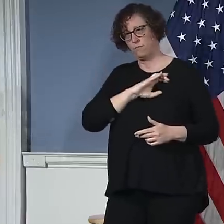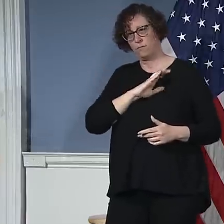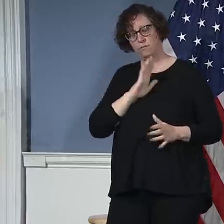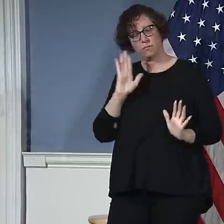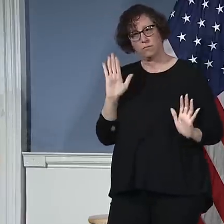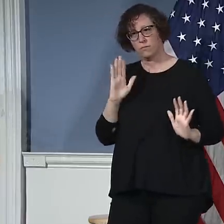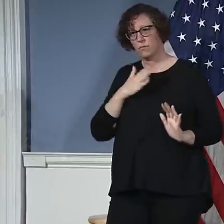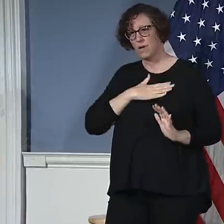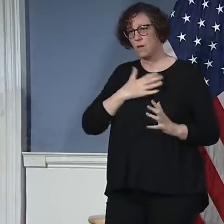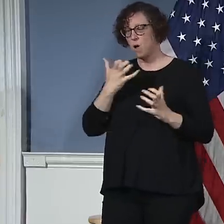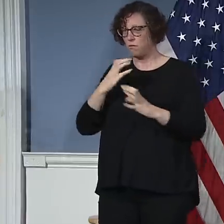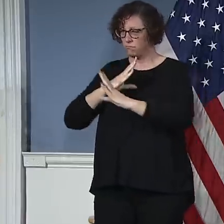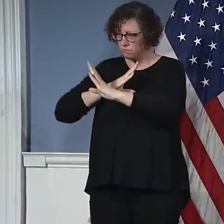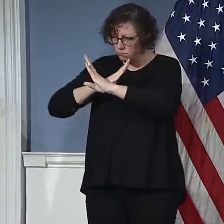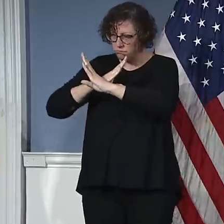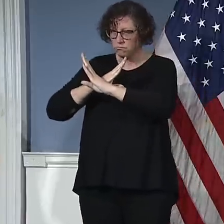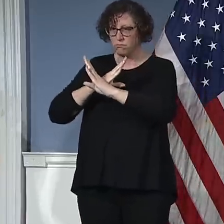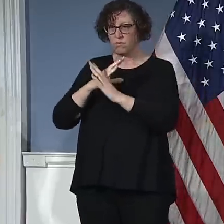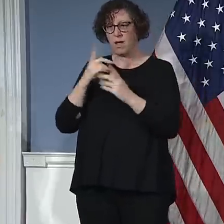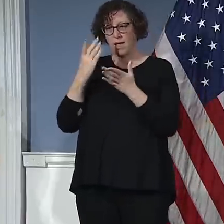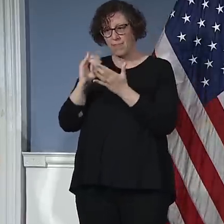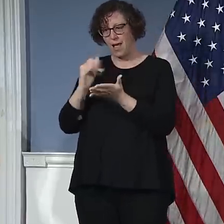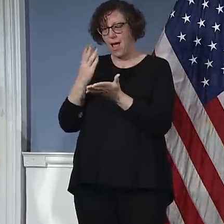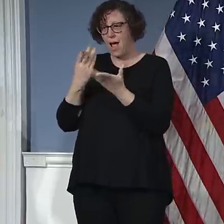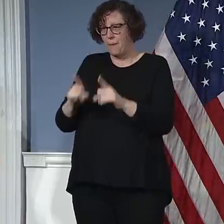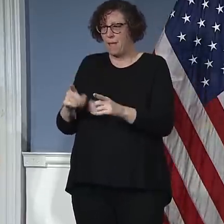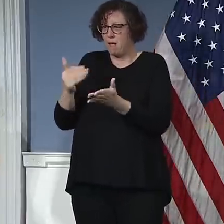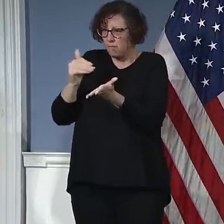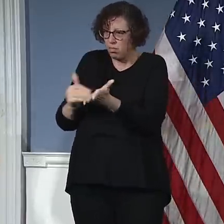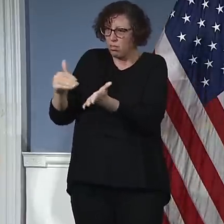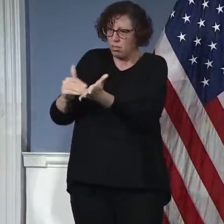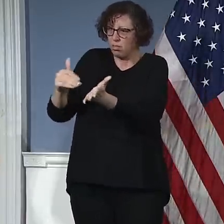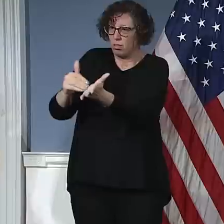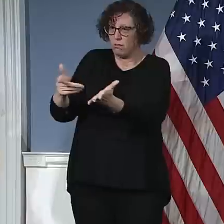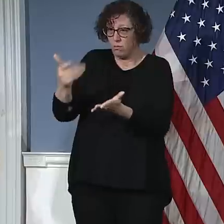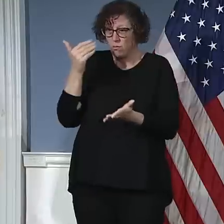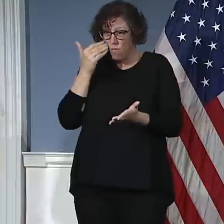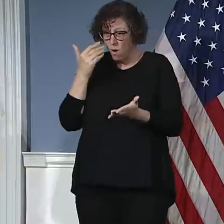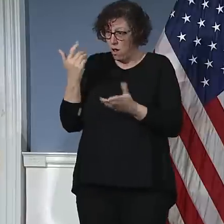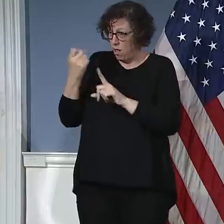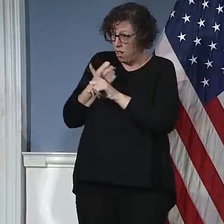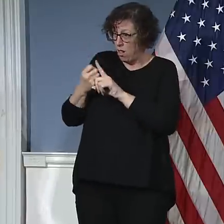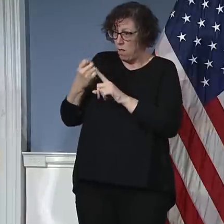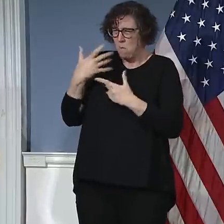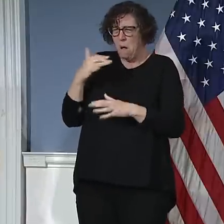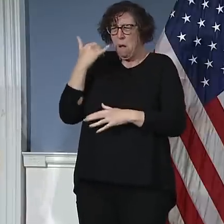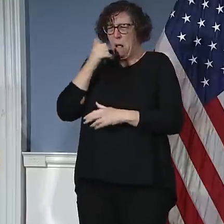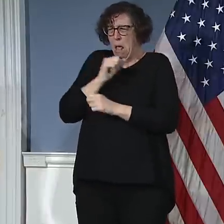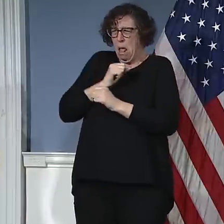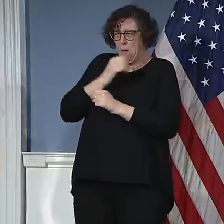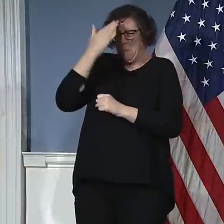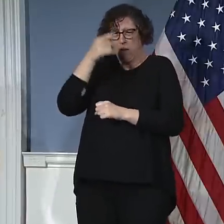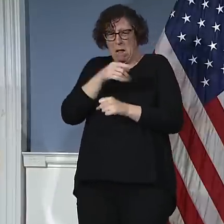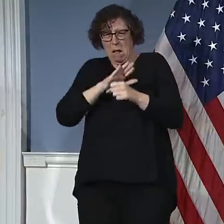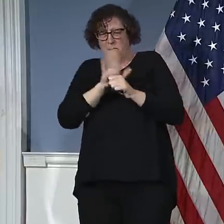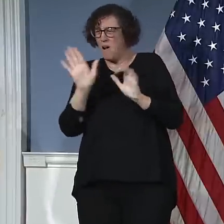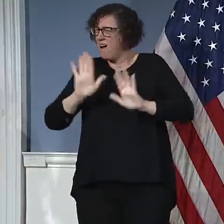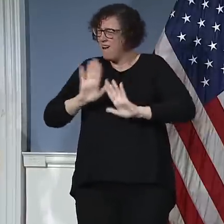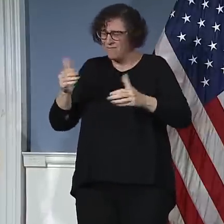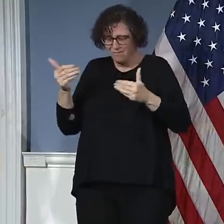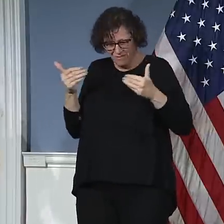very, very obvious area that we're dealing with right now, we've seen an immense number of bias incidents,